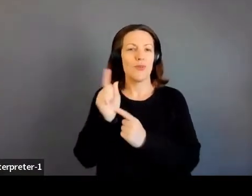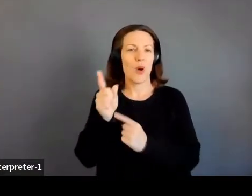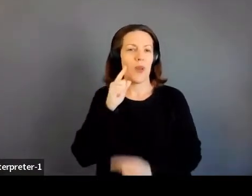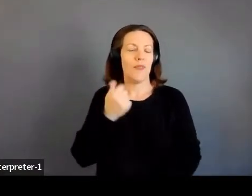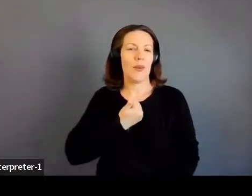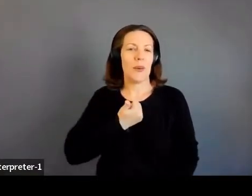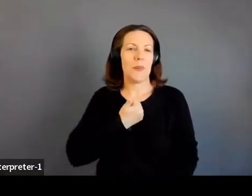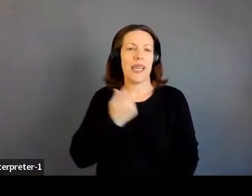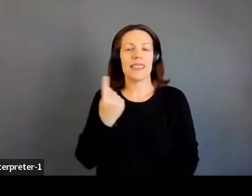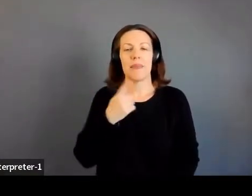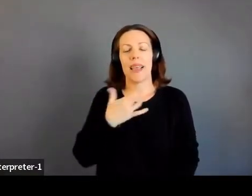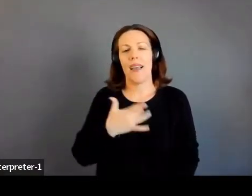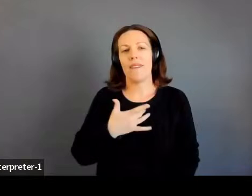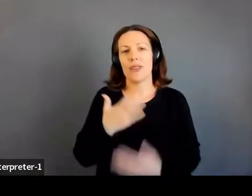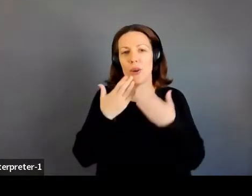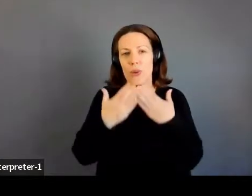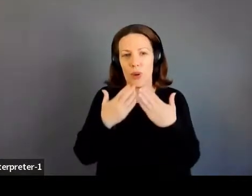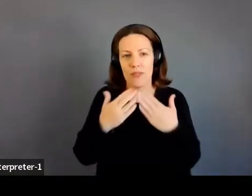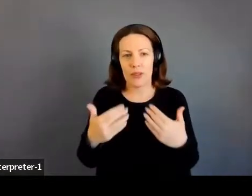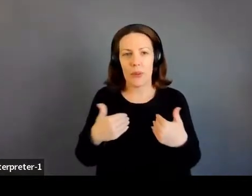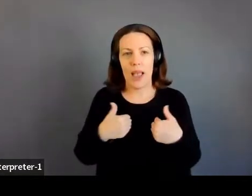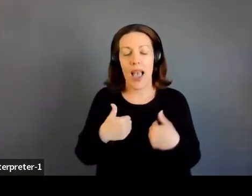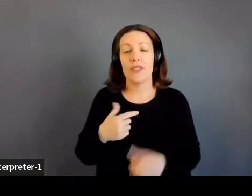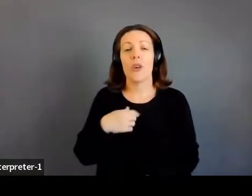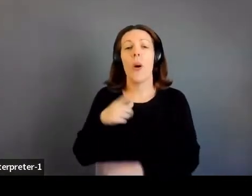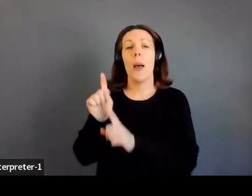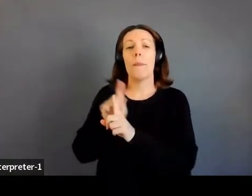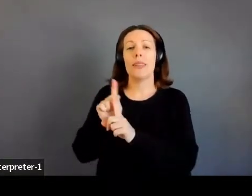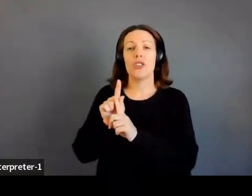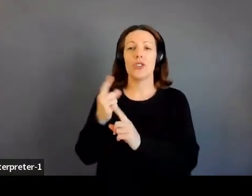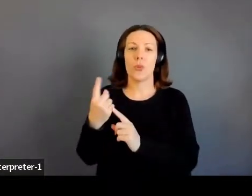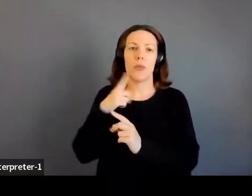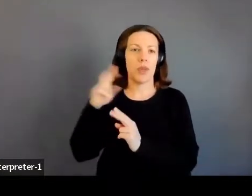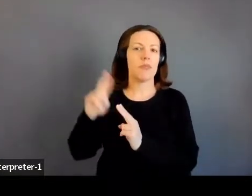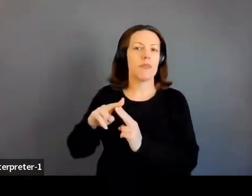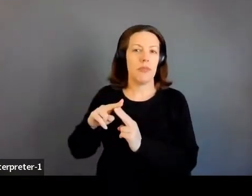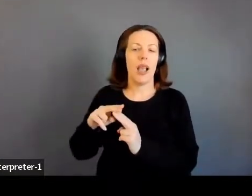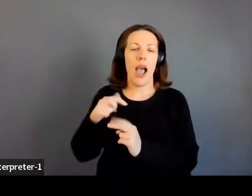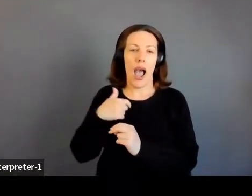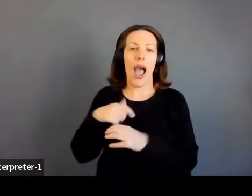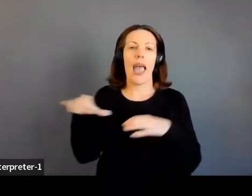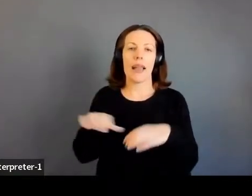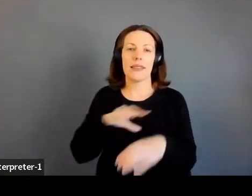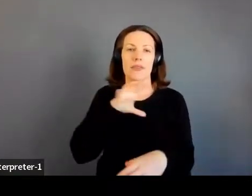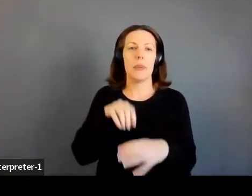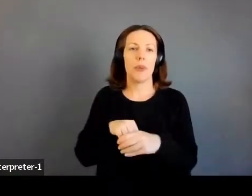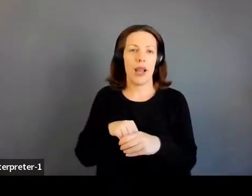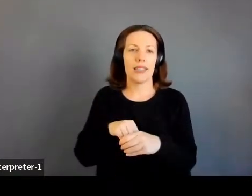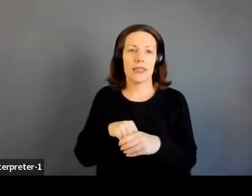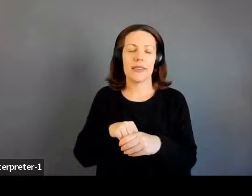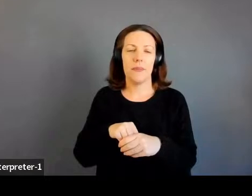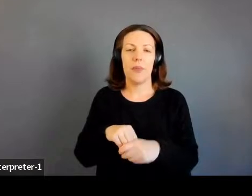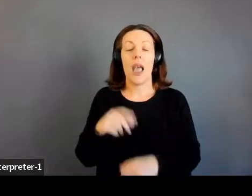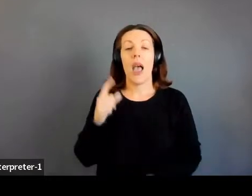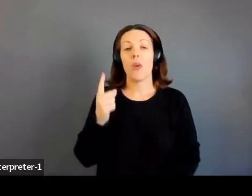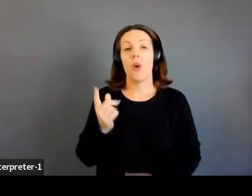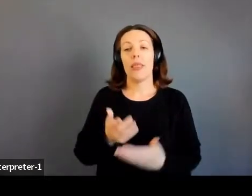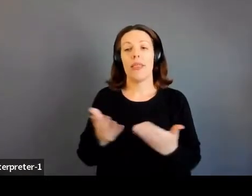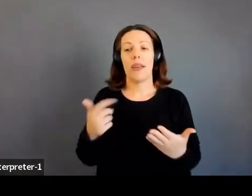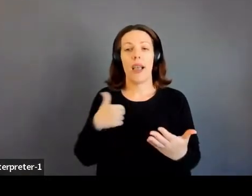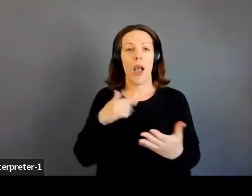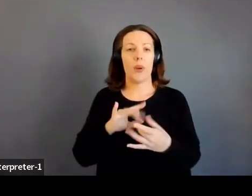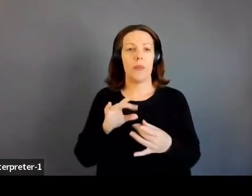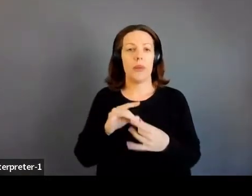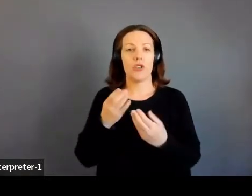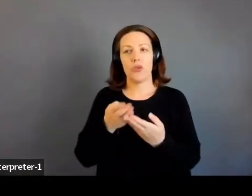something I'm so grateful for. So mentorship is top of mind. It's something I actively practice. And one thing that I would mention to